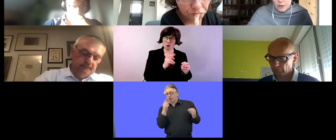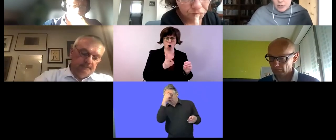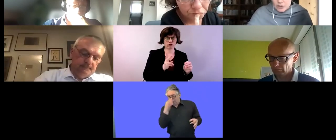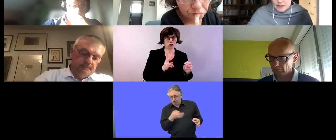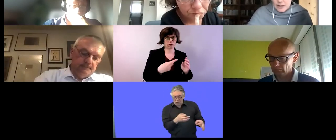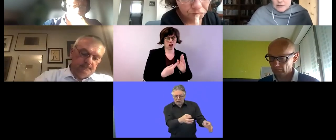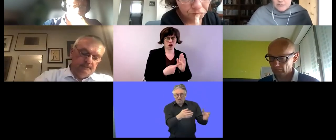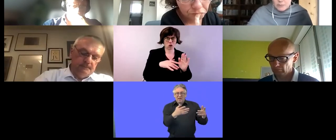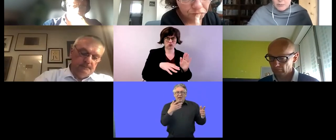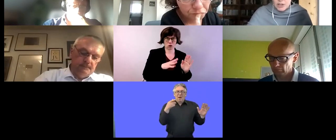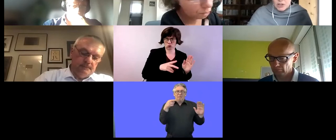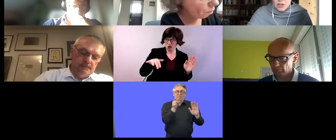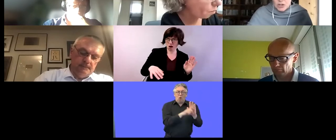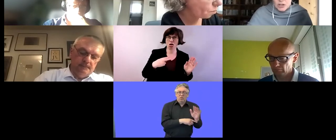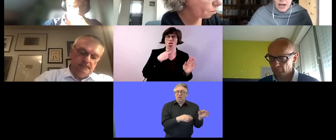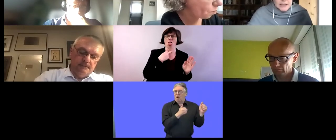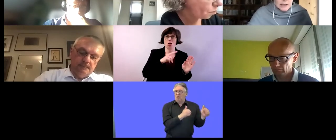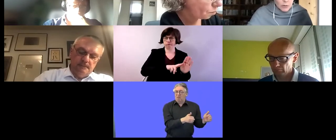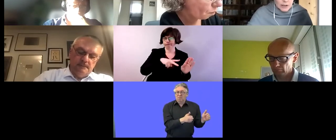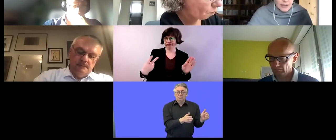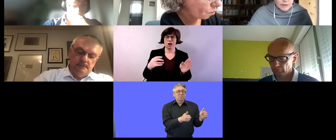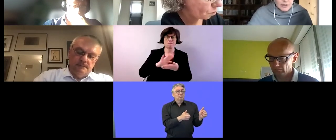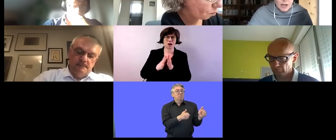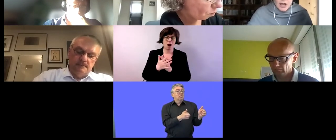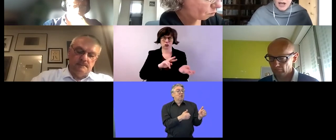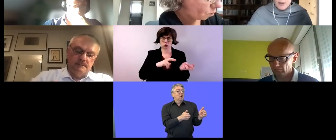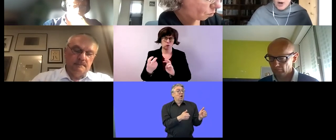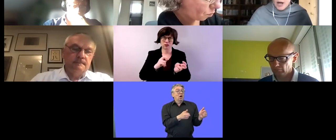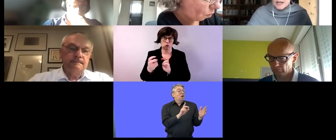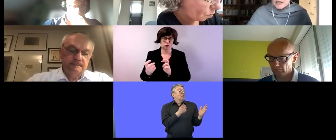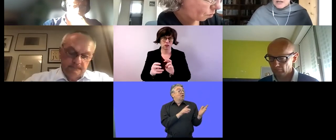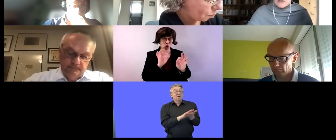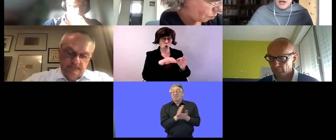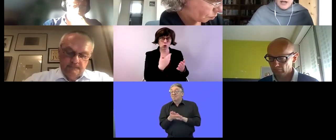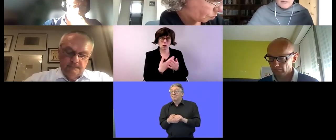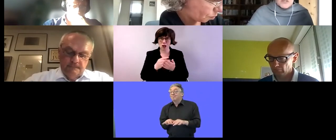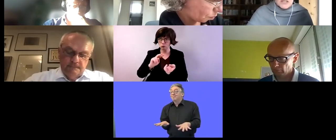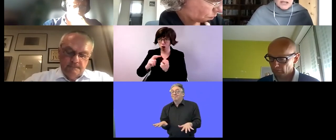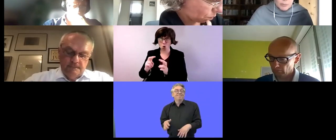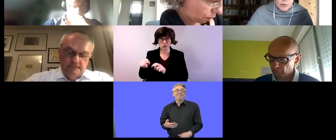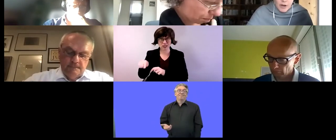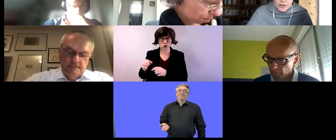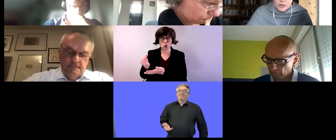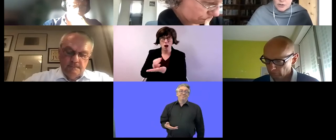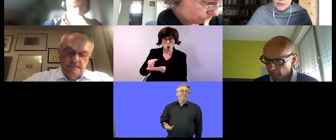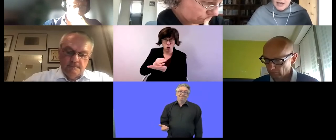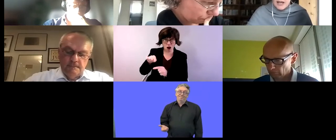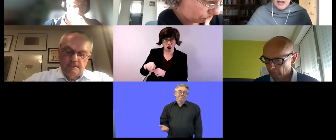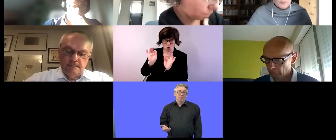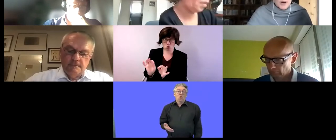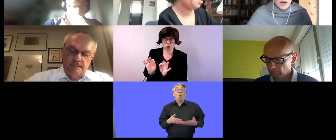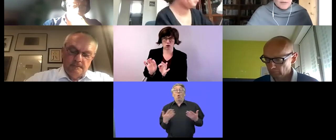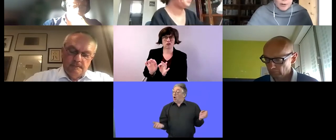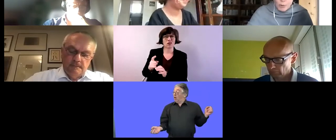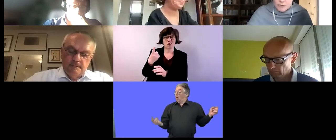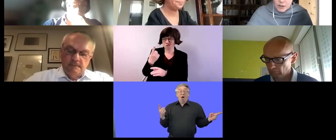some very good examples of implementation at local level uh by single providers and